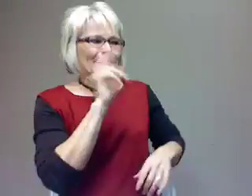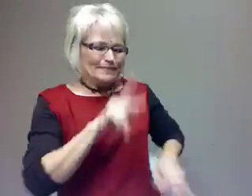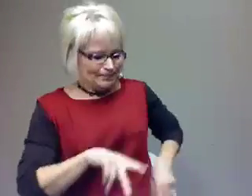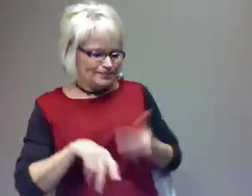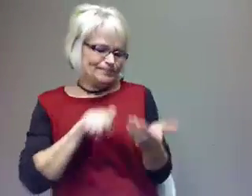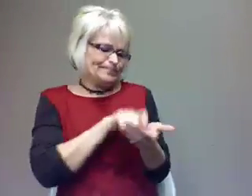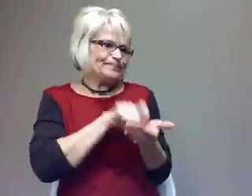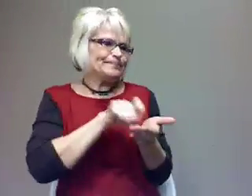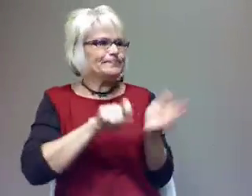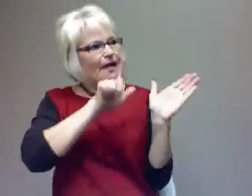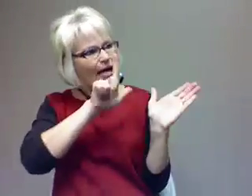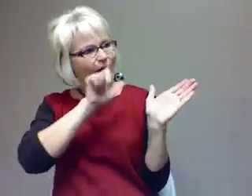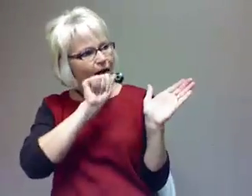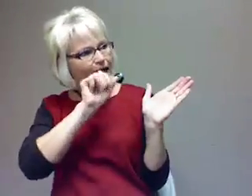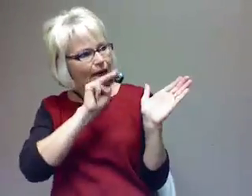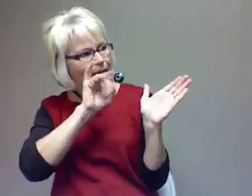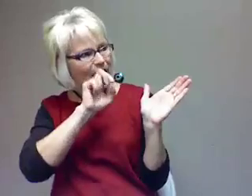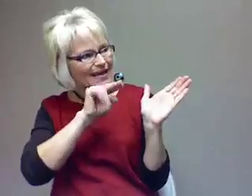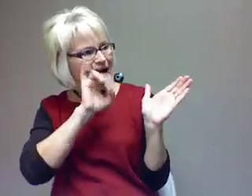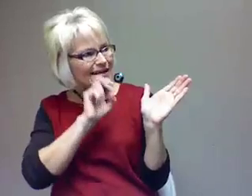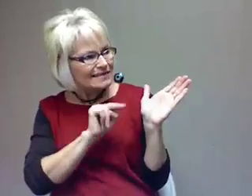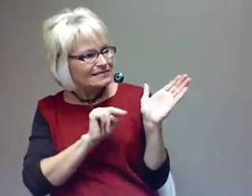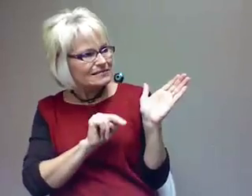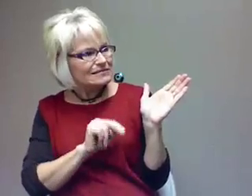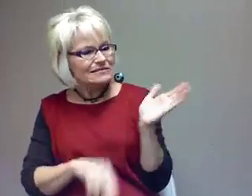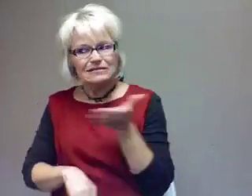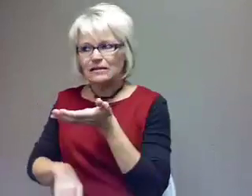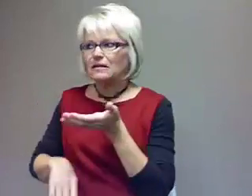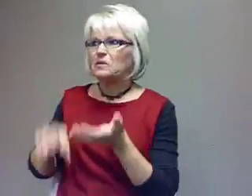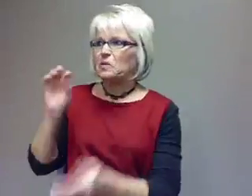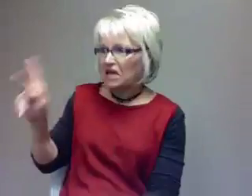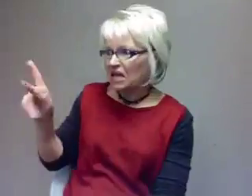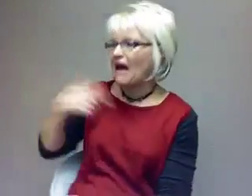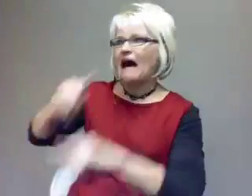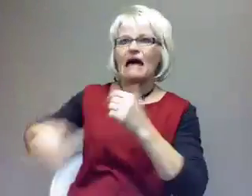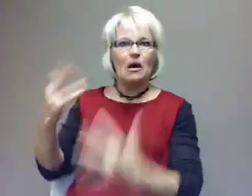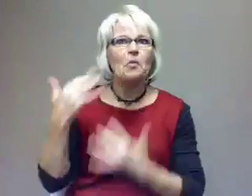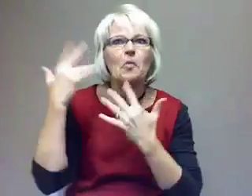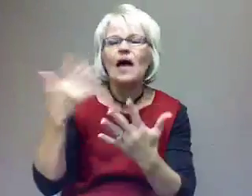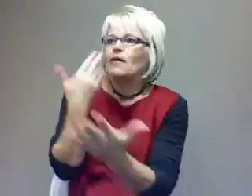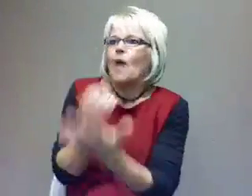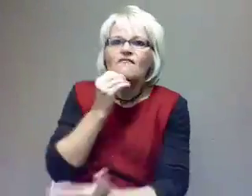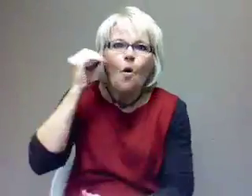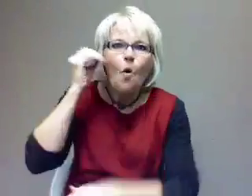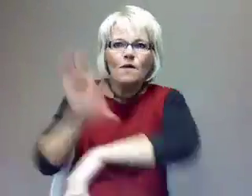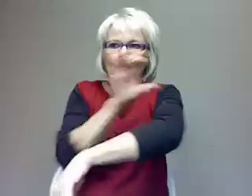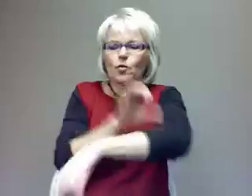-M-I-N-I-N. I'm like, Okay. I cannot wait to get to my computer and get on Google, click on images, type in laminin, and I'm